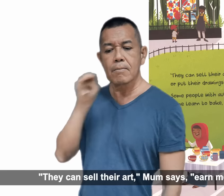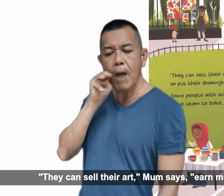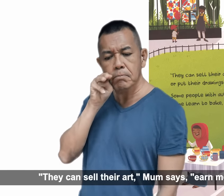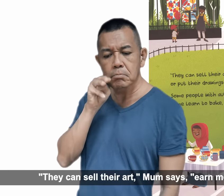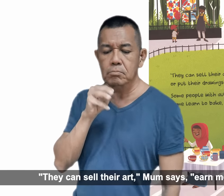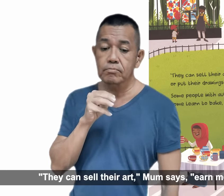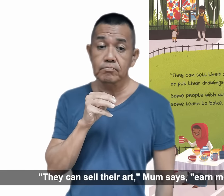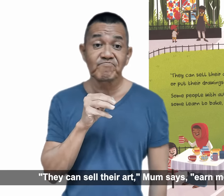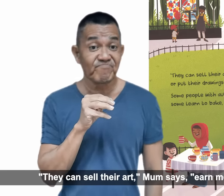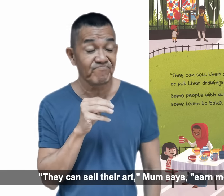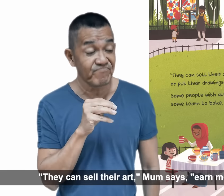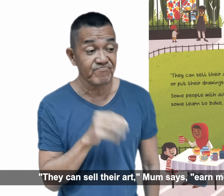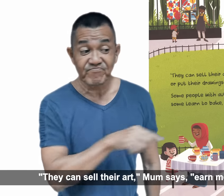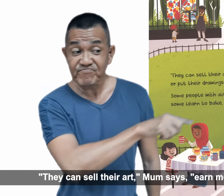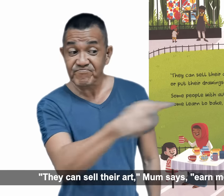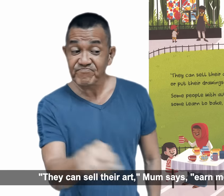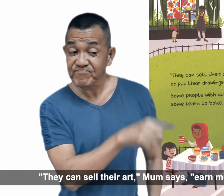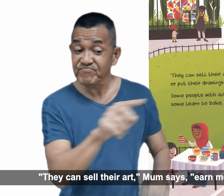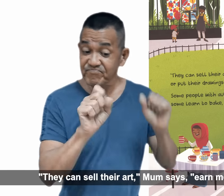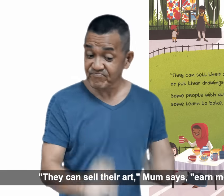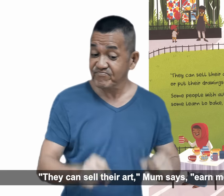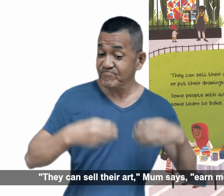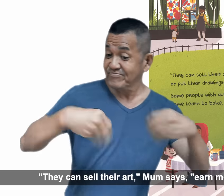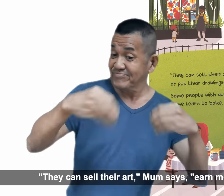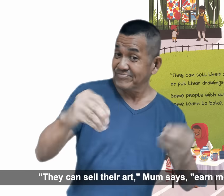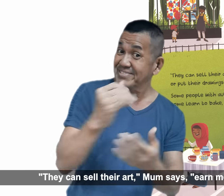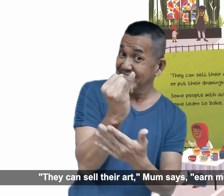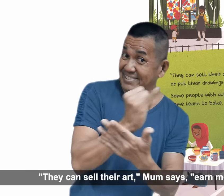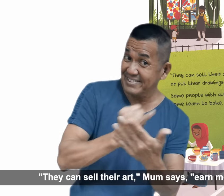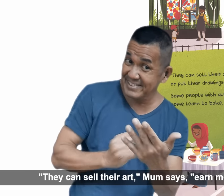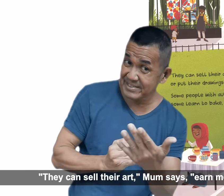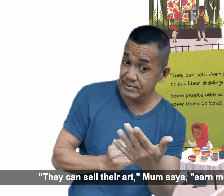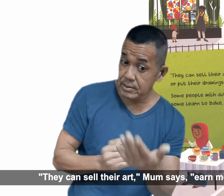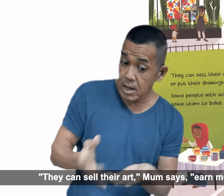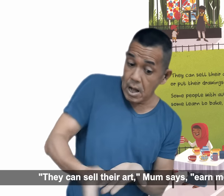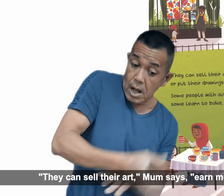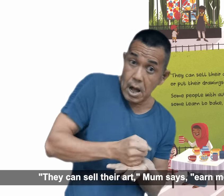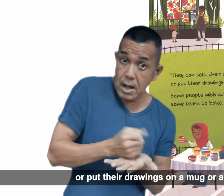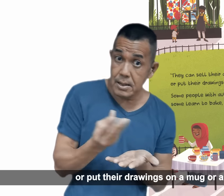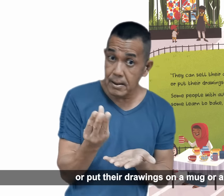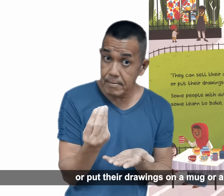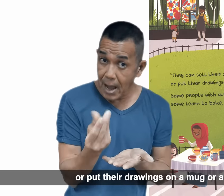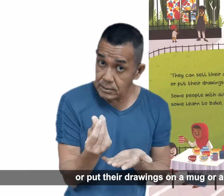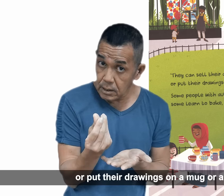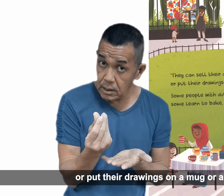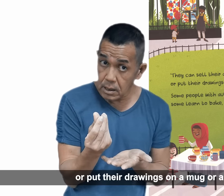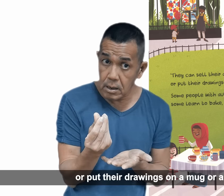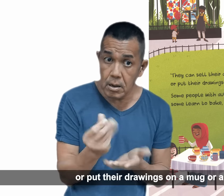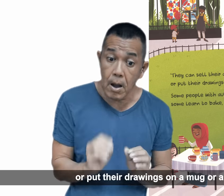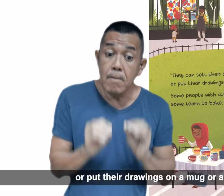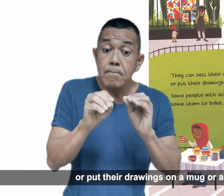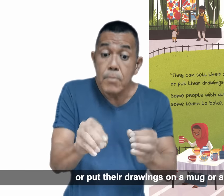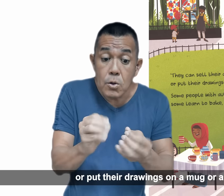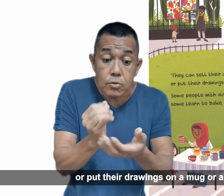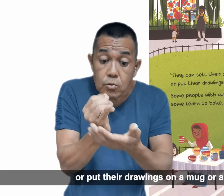They can sell their art, Mum says. Earn money that way. Or put their drawings